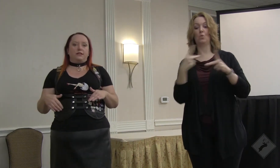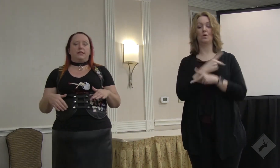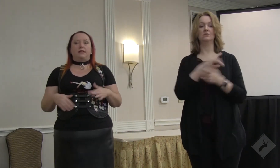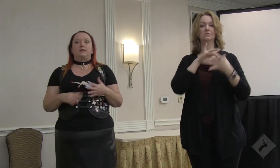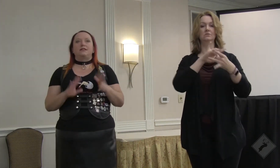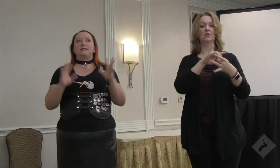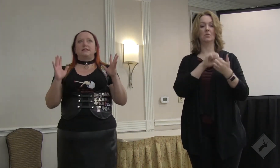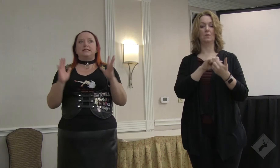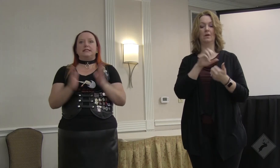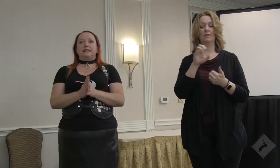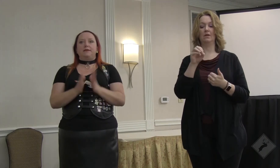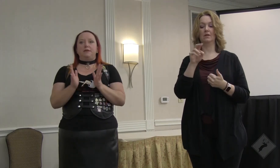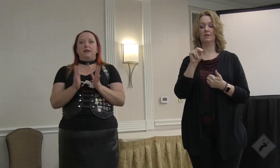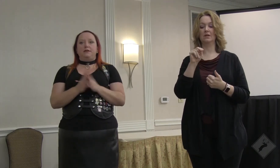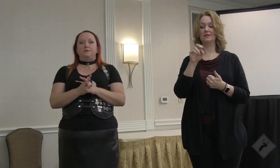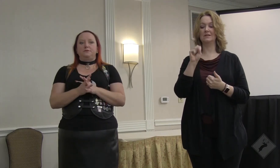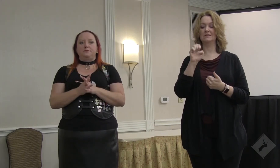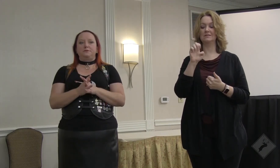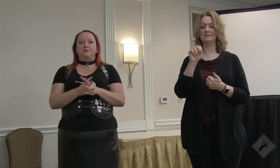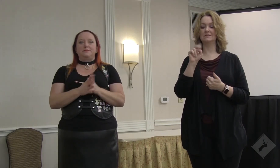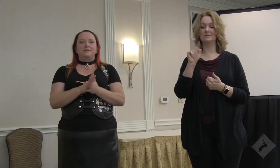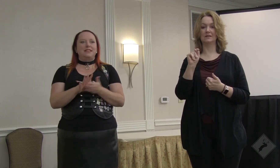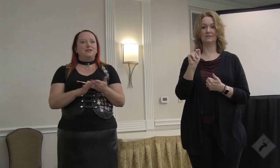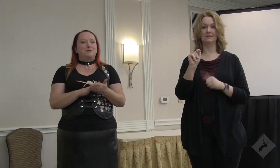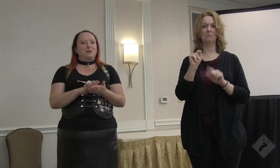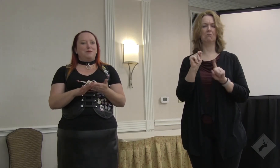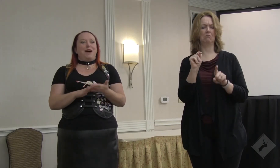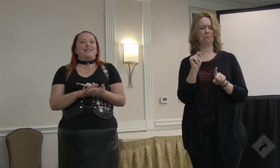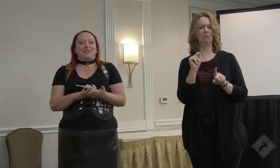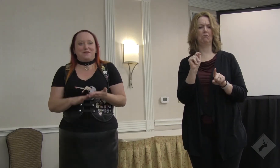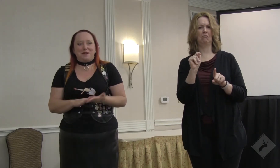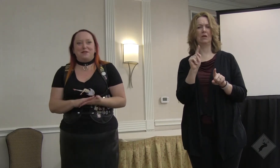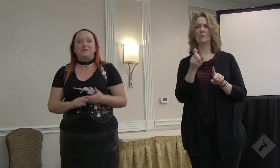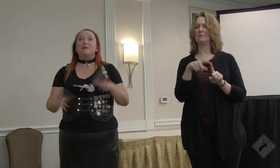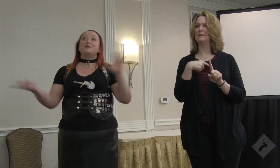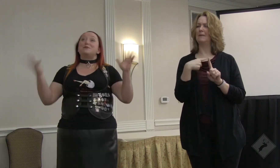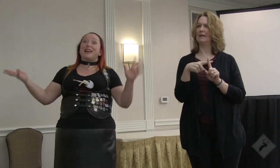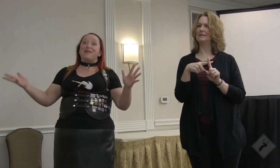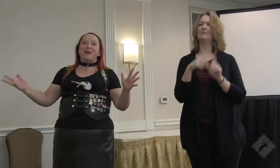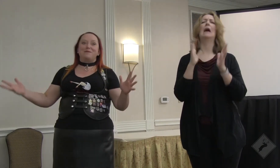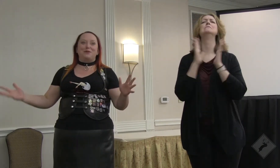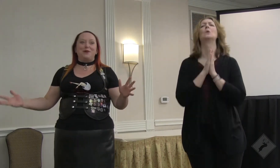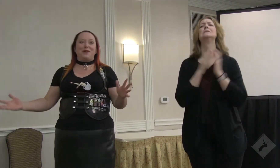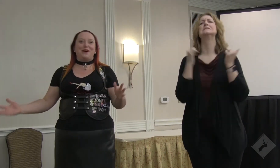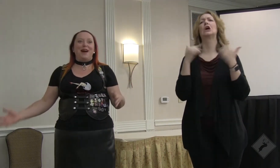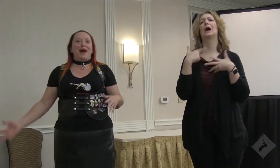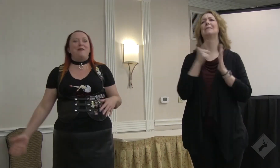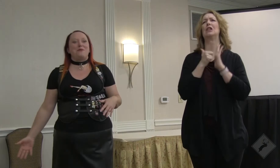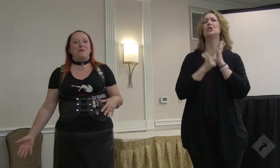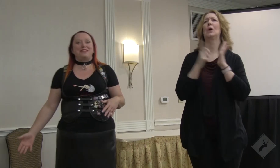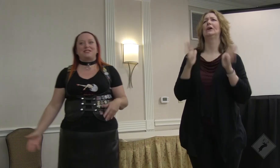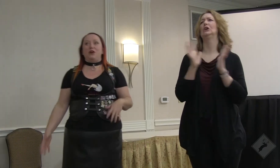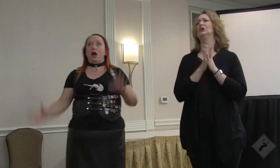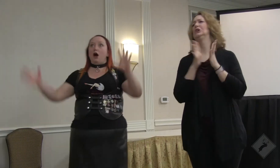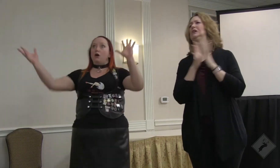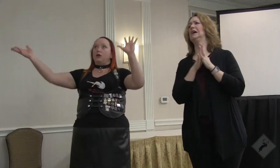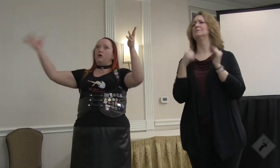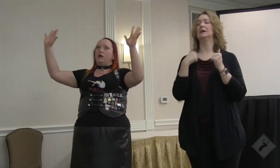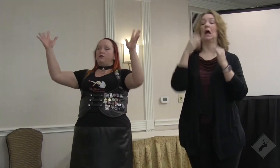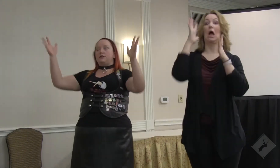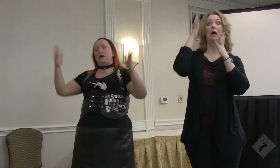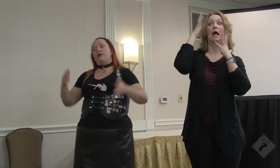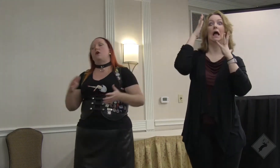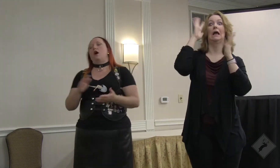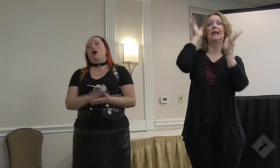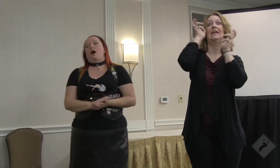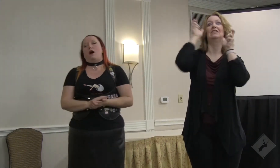regards to consent? Let me, this is supposed to be positive and uplifting. I'm so scary. I'm the lawyer. I'm the one that's going, oh, you